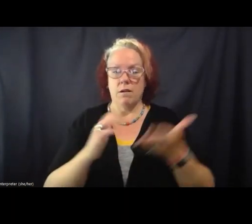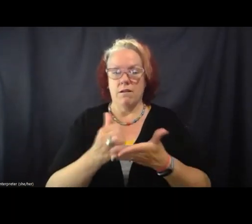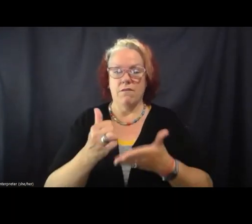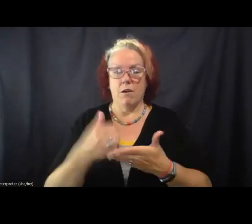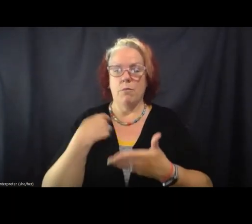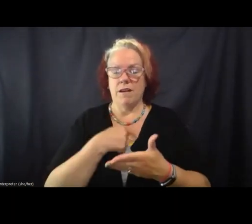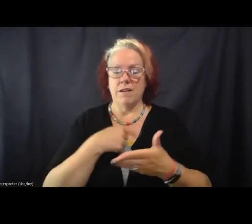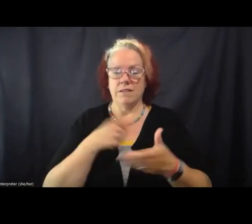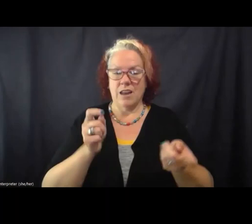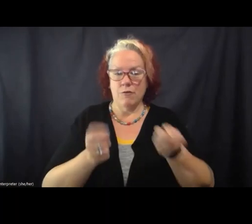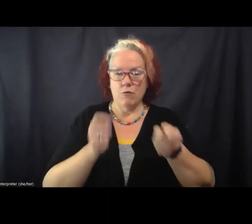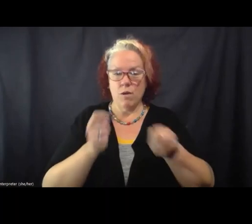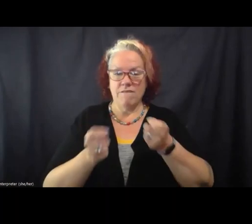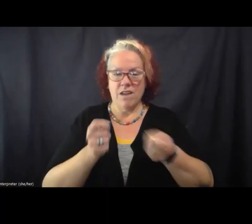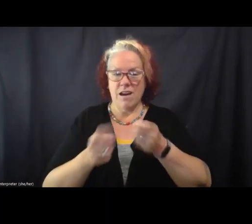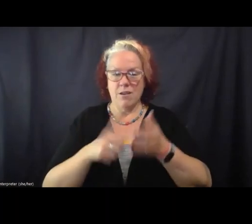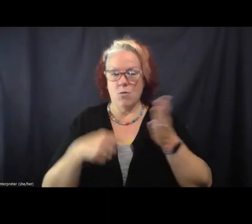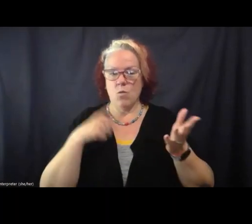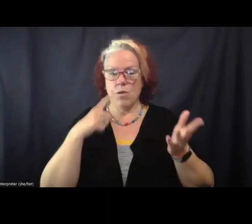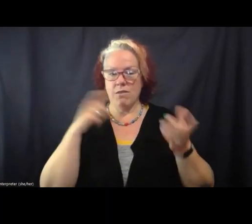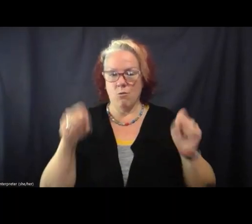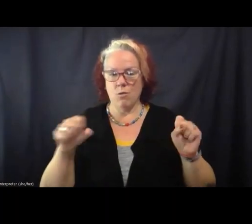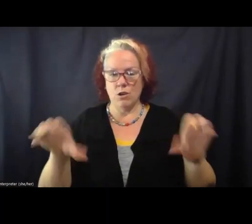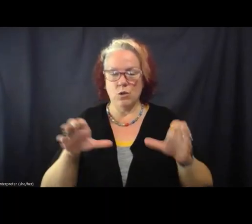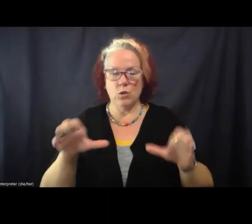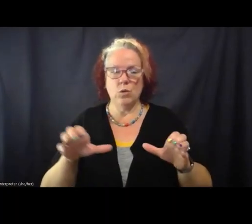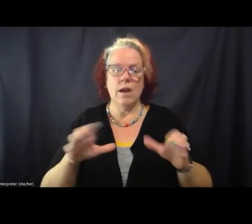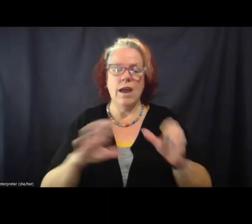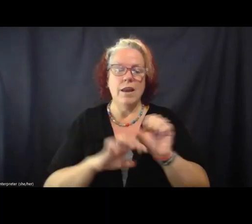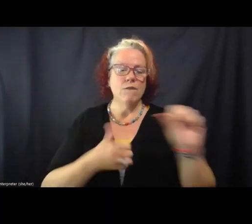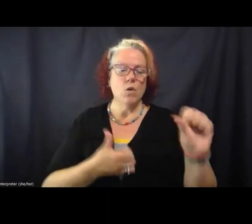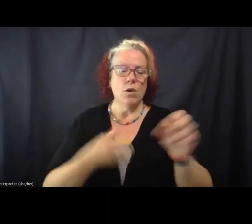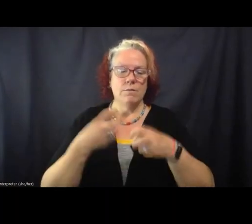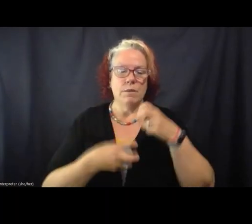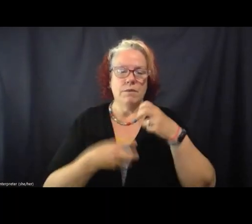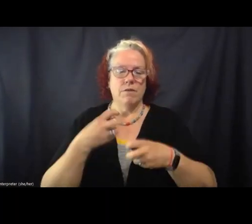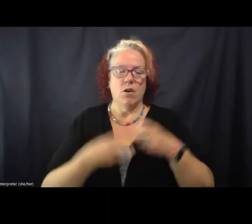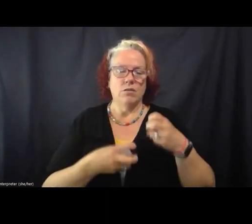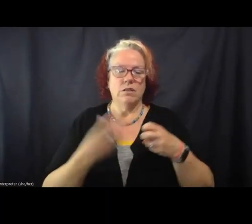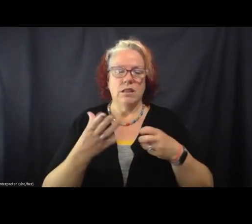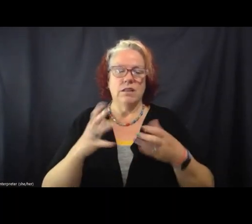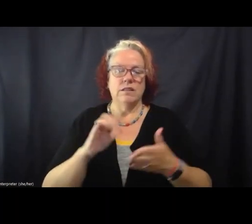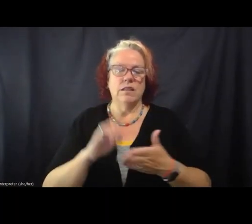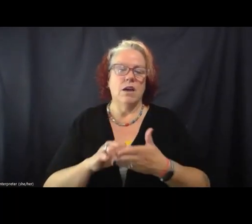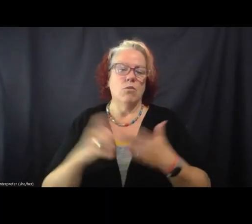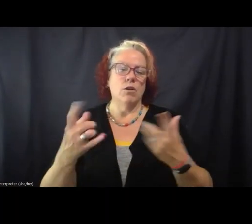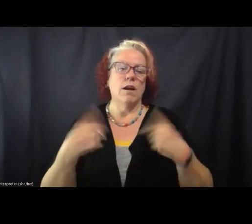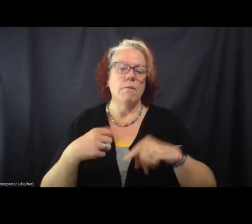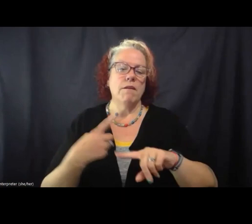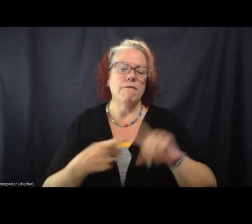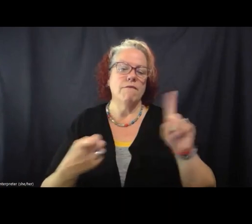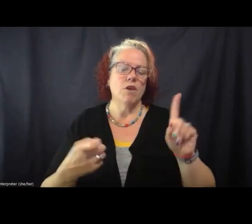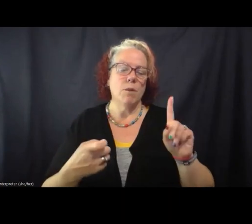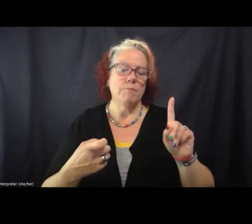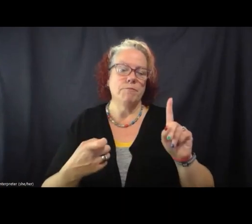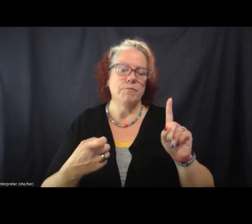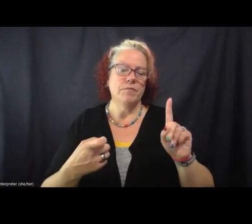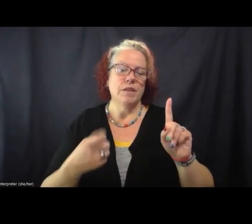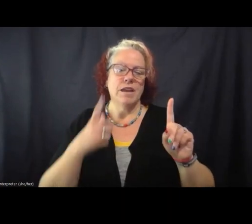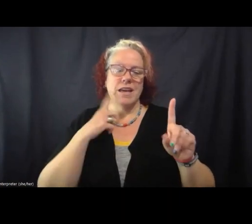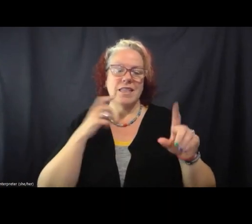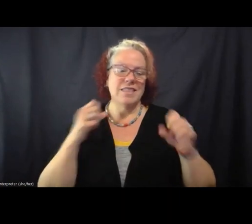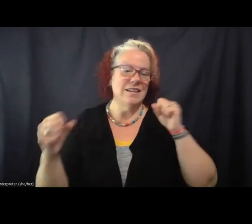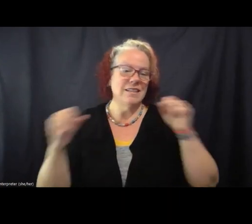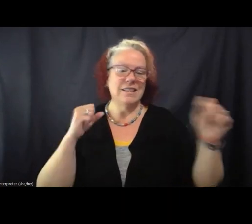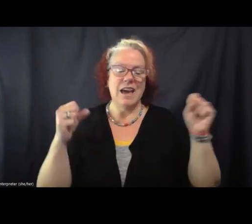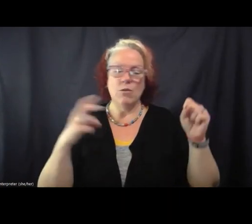what we thought we could do and avoid pitfalls, like avoid things that were coming from sort of the loudest voices in